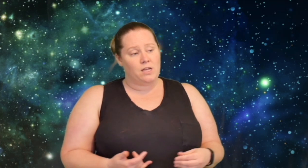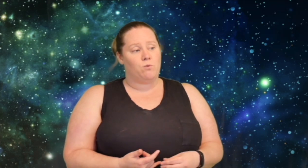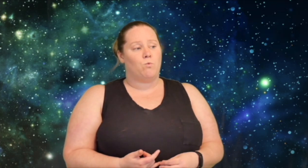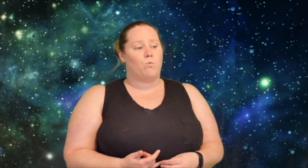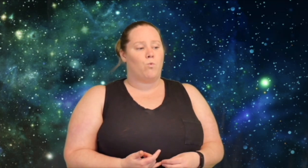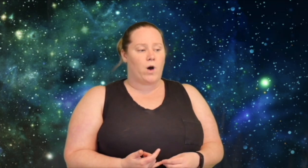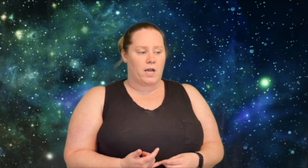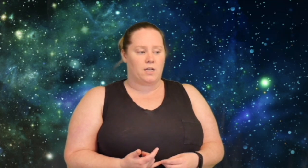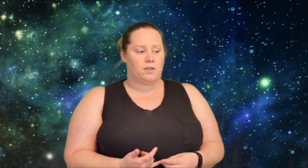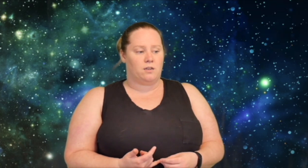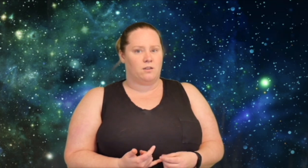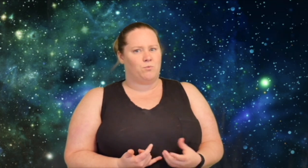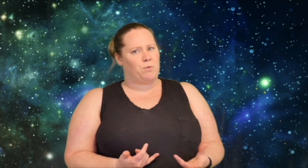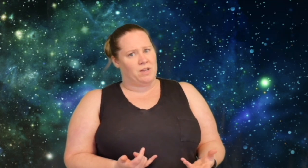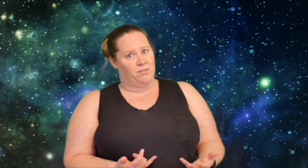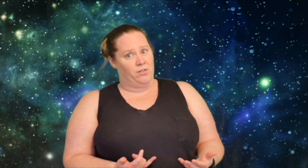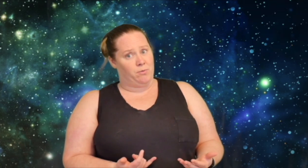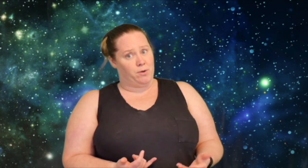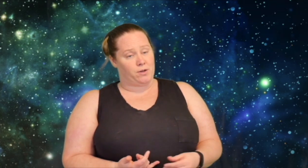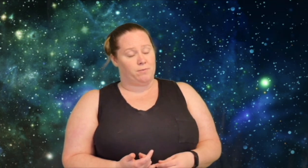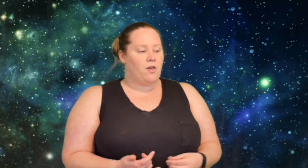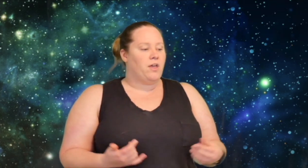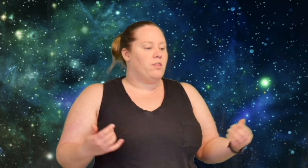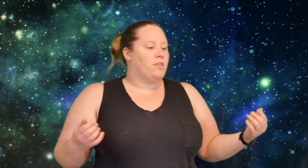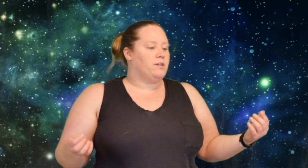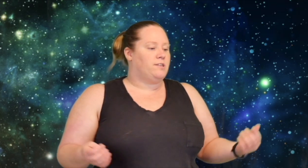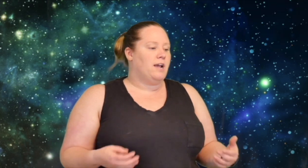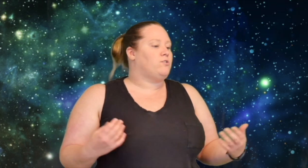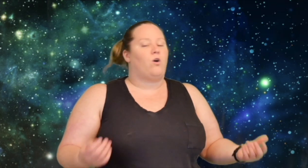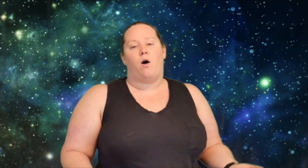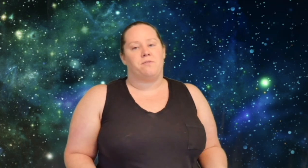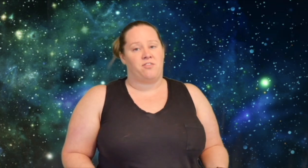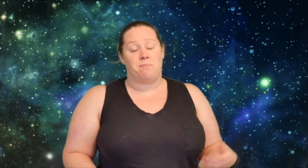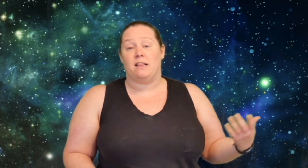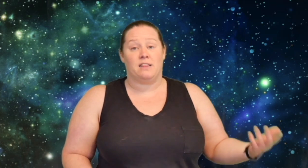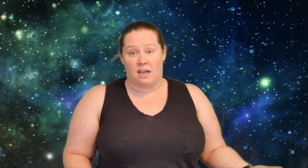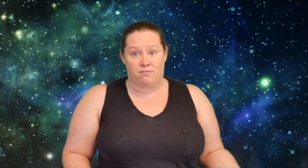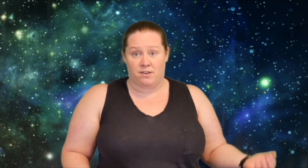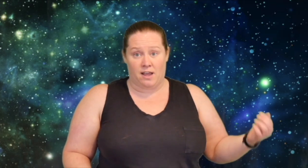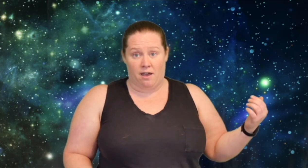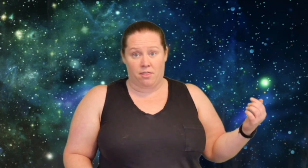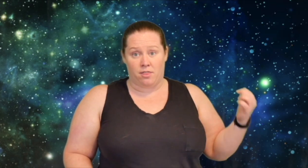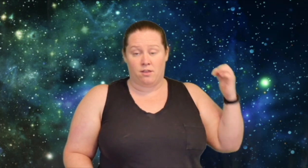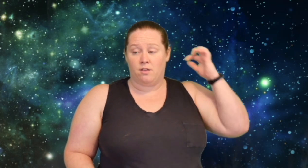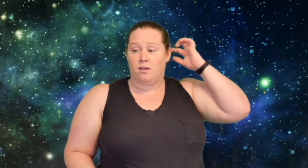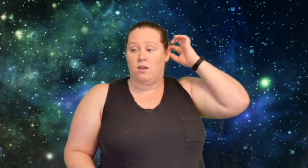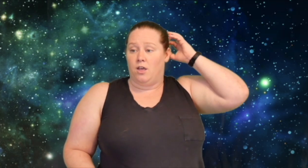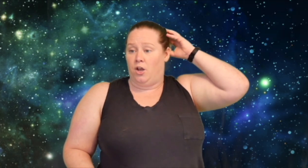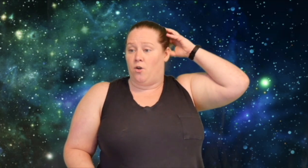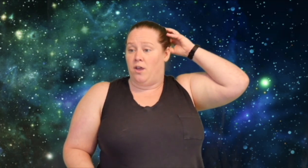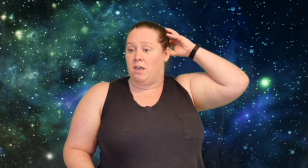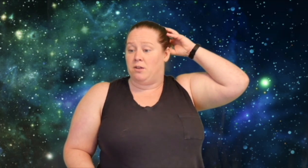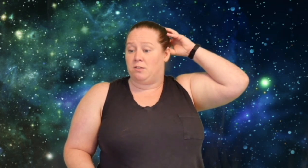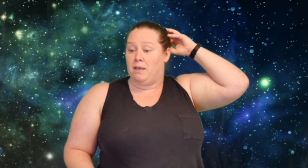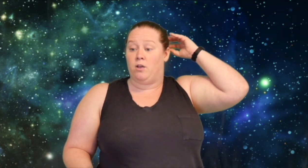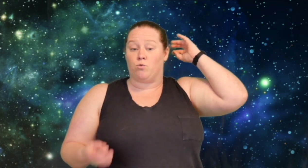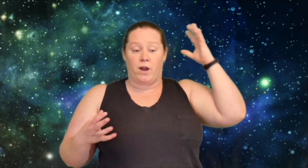what we were given in this book. Now the mistakes don't always have to be life and death. You know, it can just be great